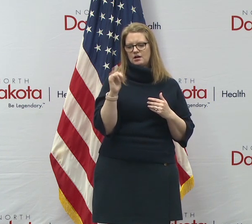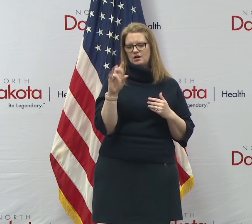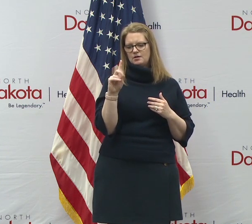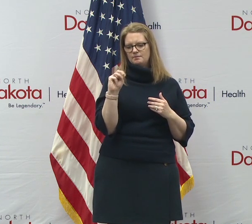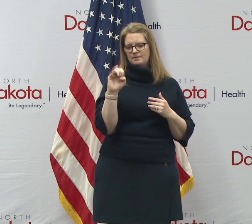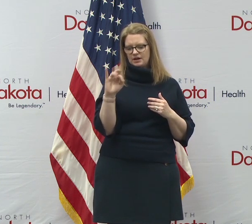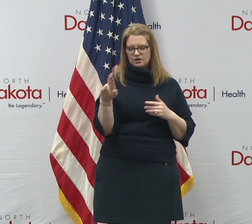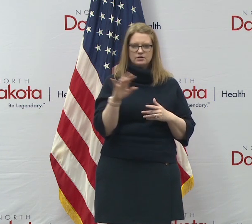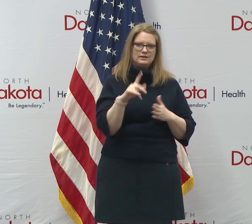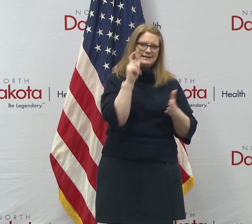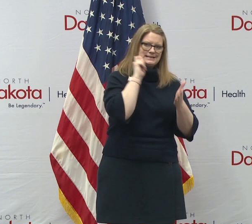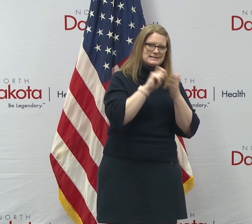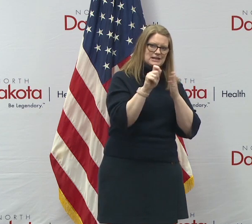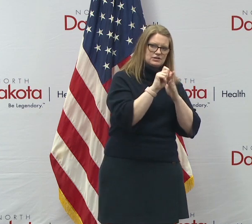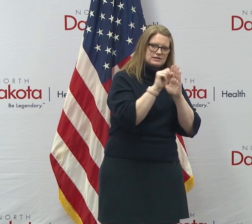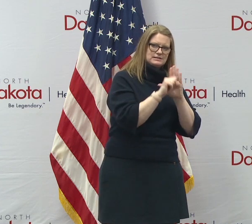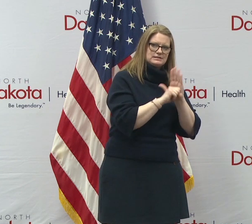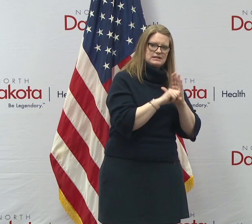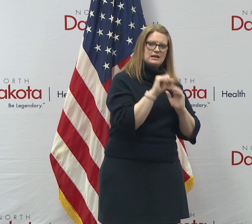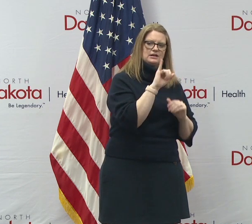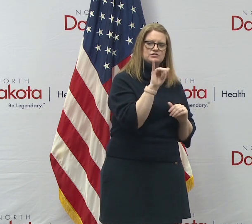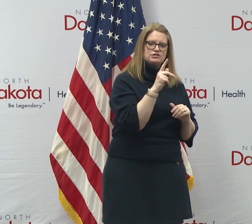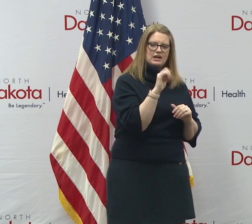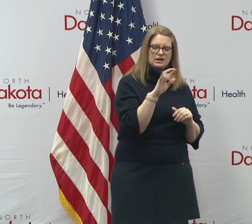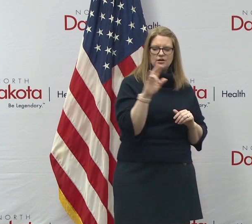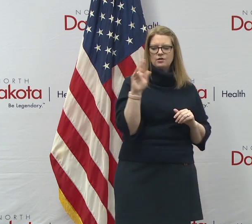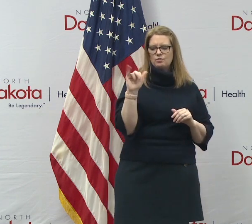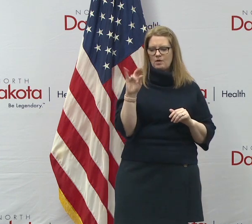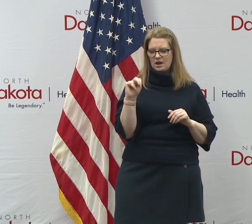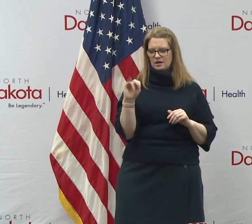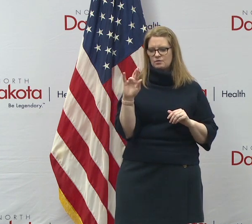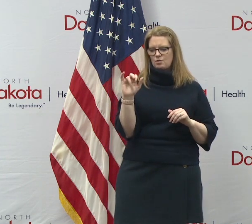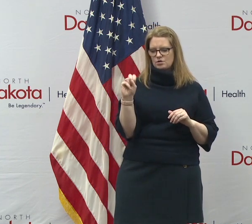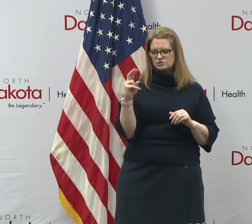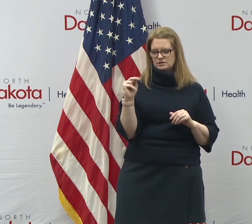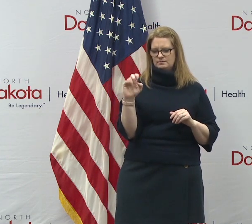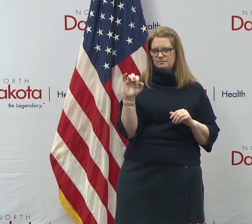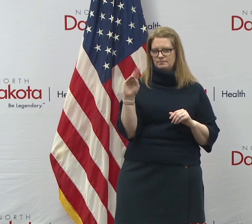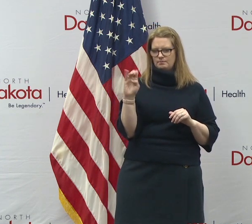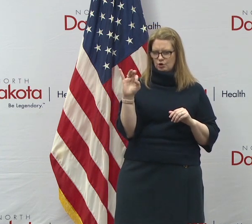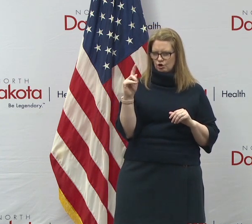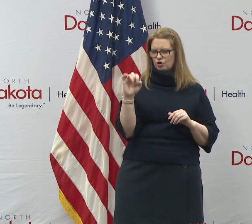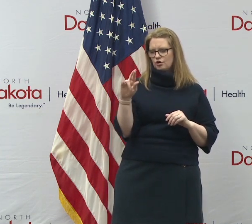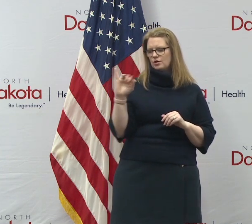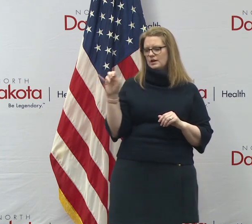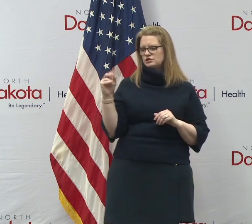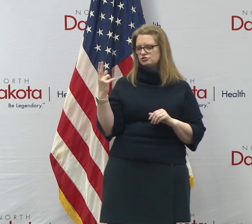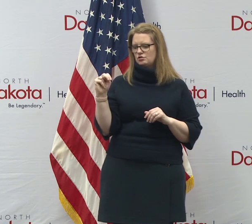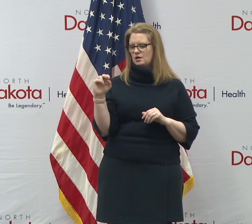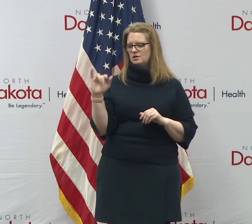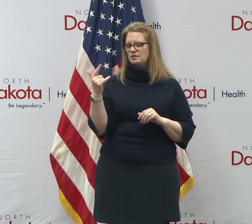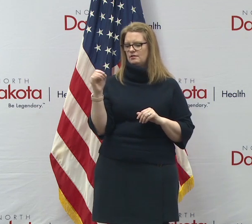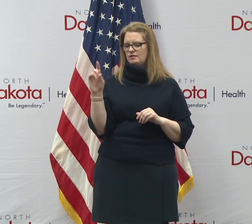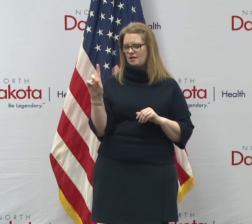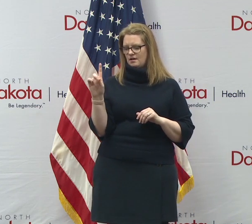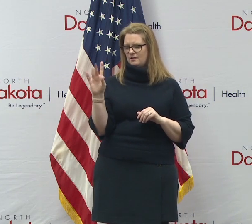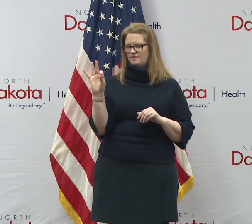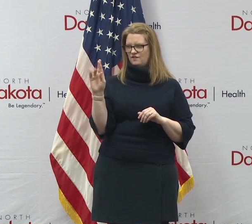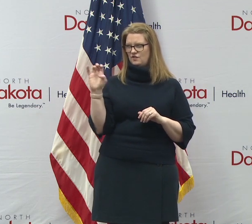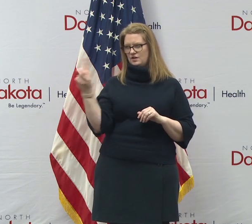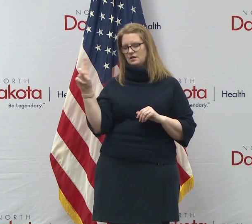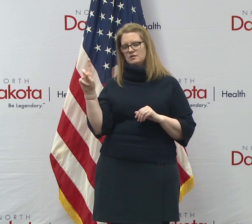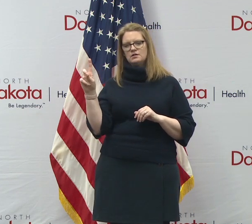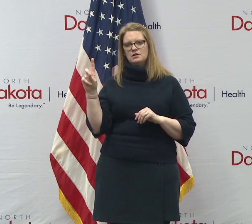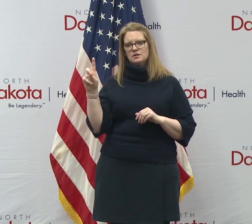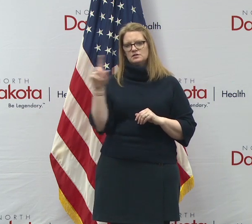Secretary of State Jager, Ryan Rauschenberger, John Godfried, uh, answering questions related to all of the, the moving parts and the